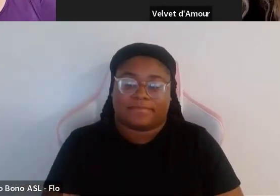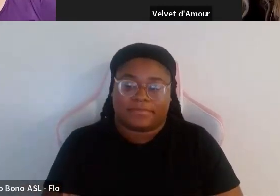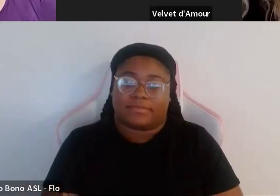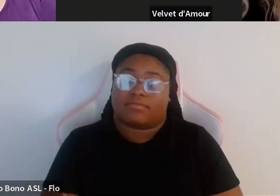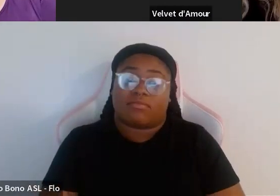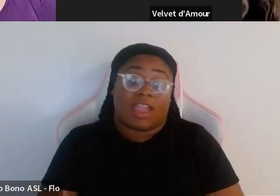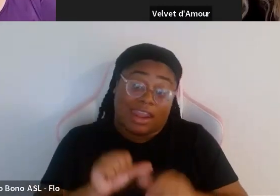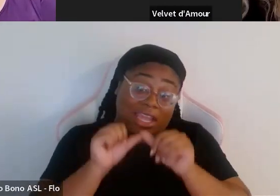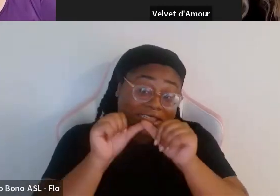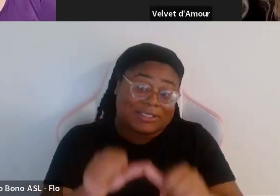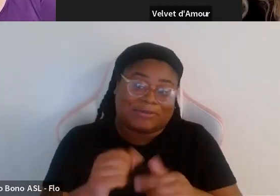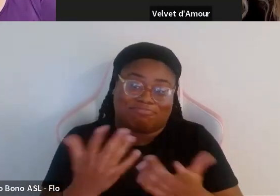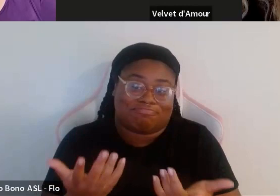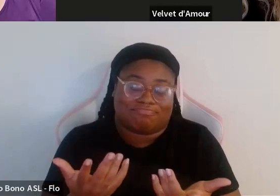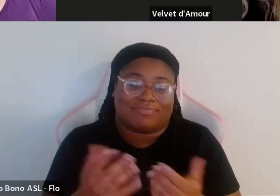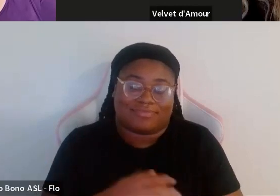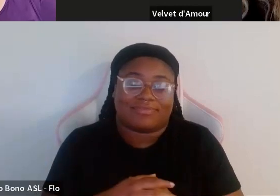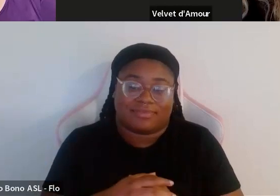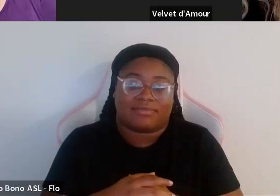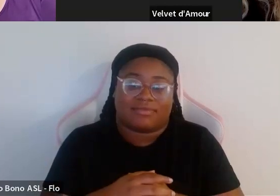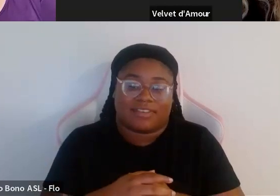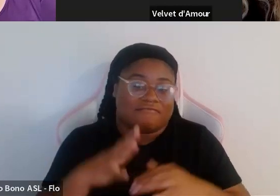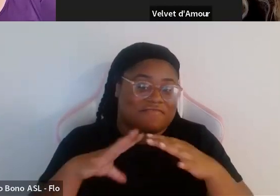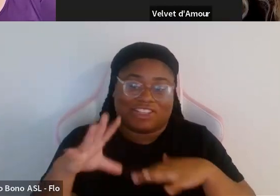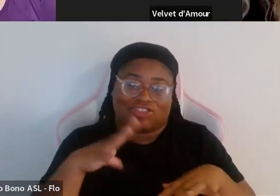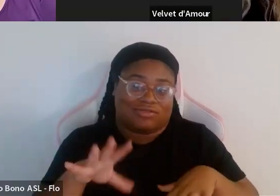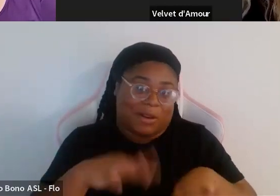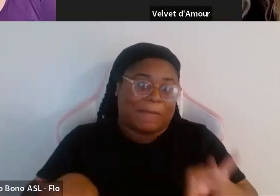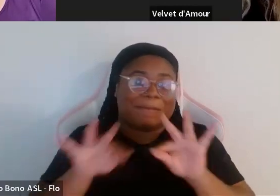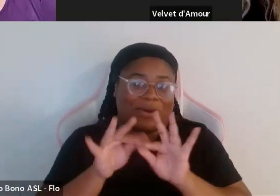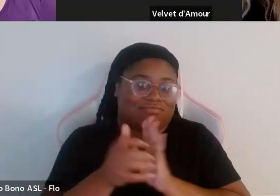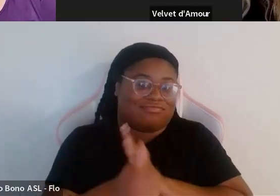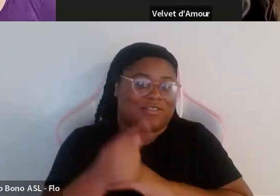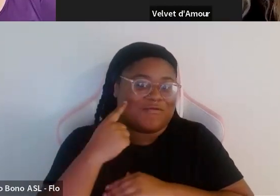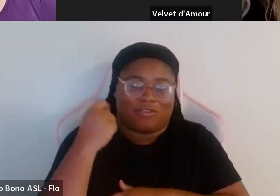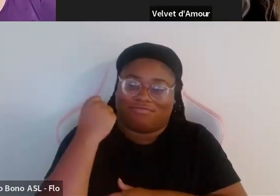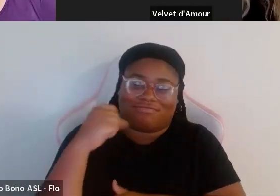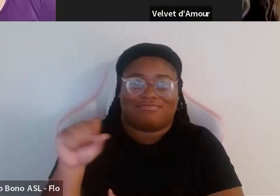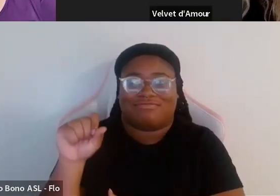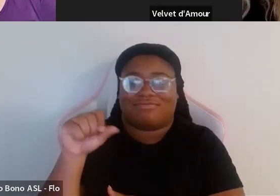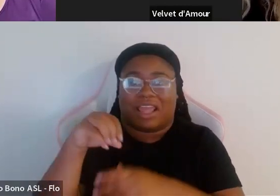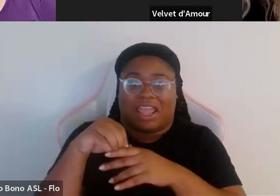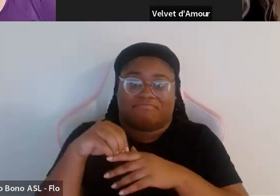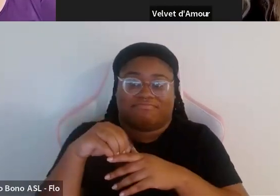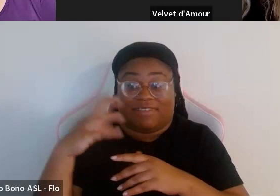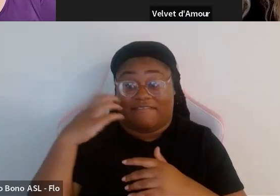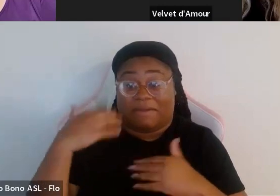think i continued to do that so i think fashion's an important tool for rebellion within a fat body